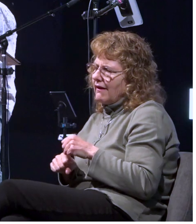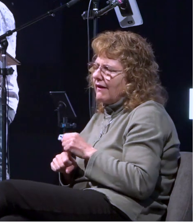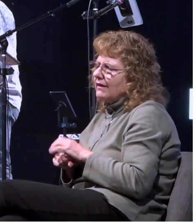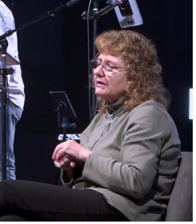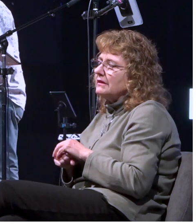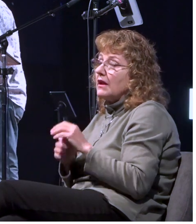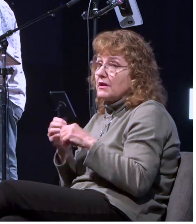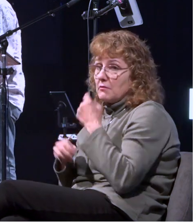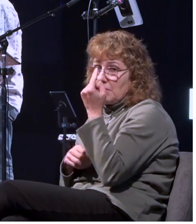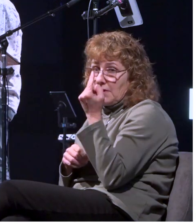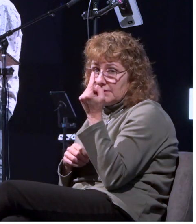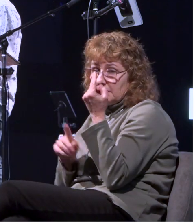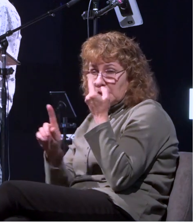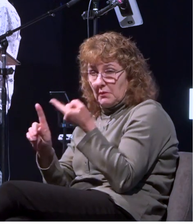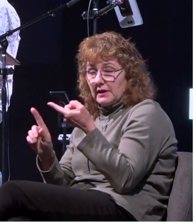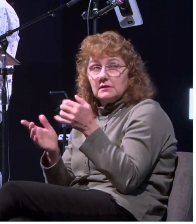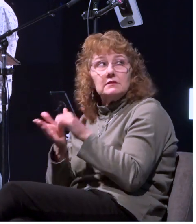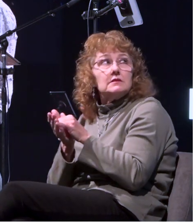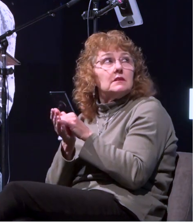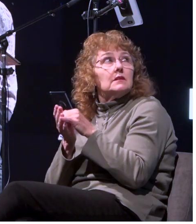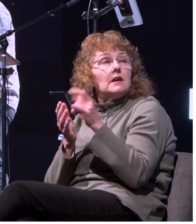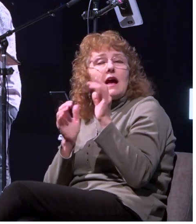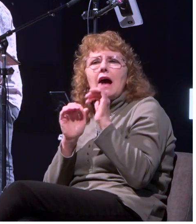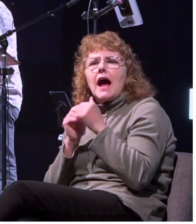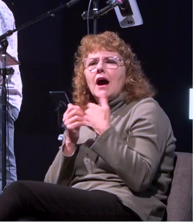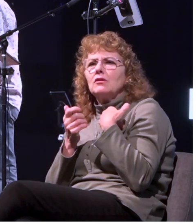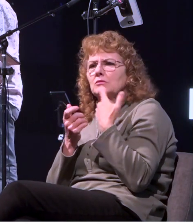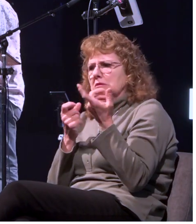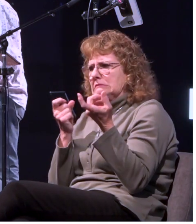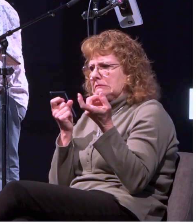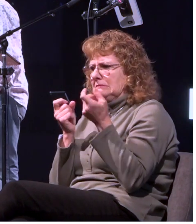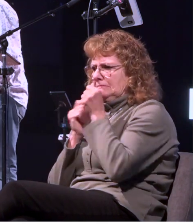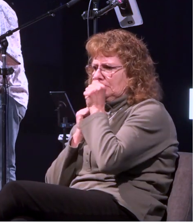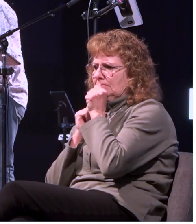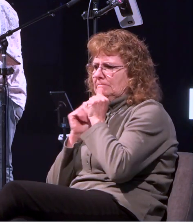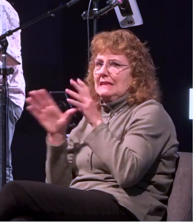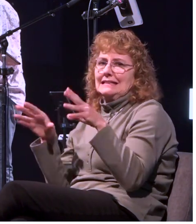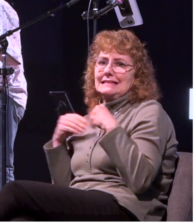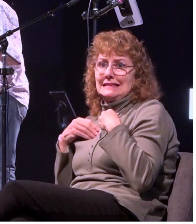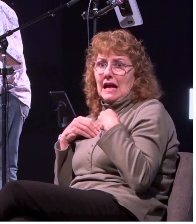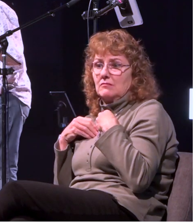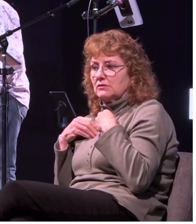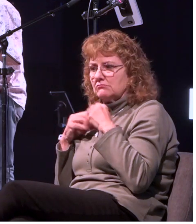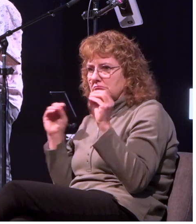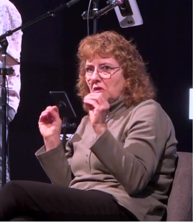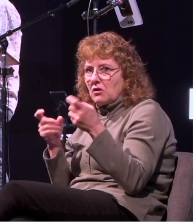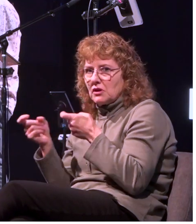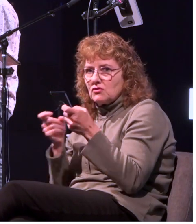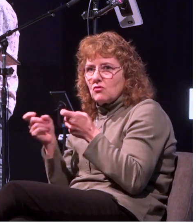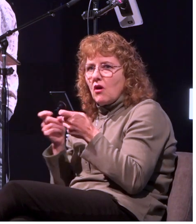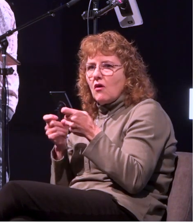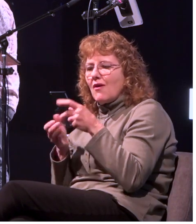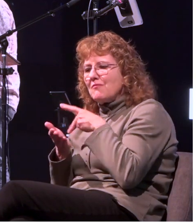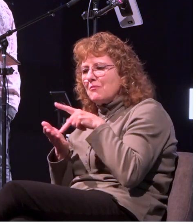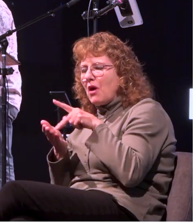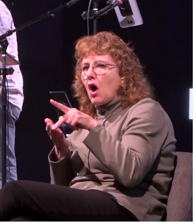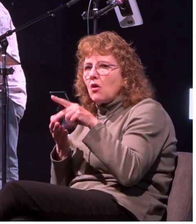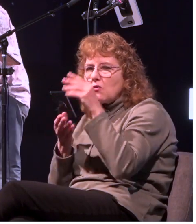uh one of the ways that we can handle being out of control paul was obediently subservient number one uh to the